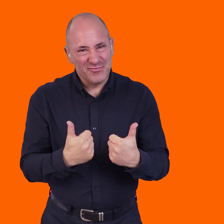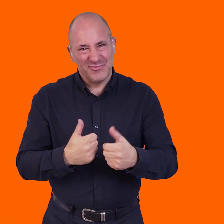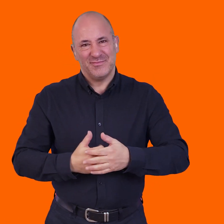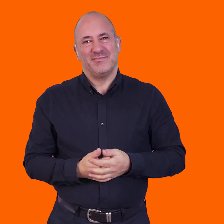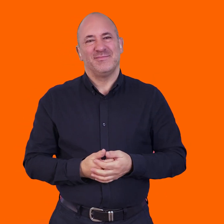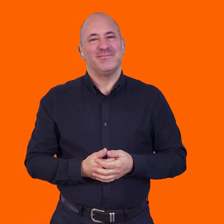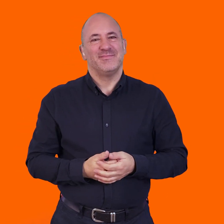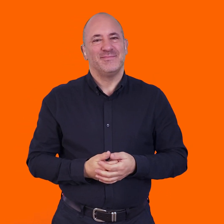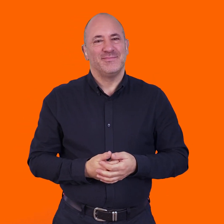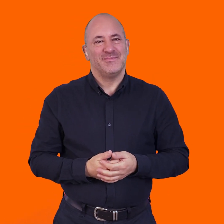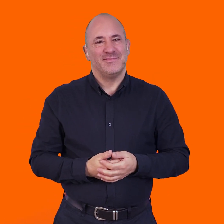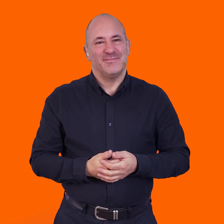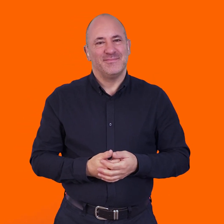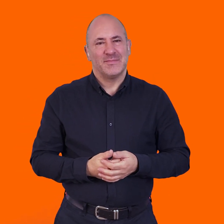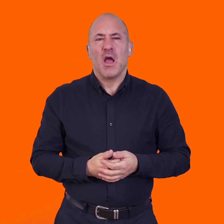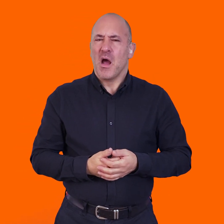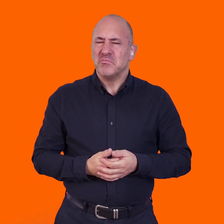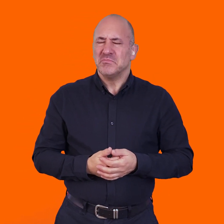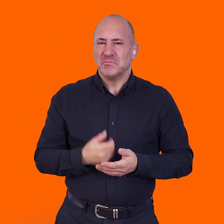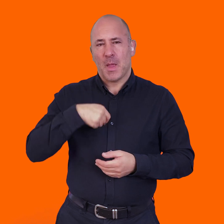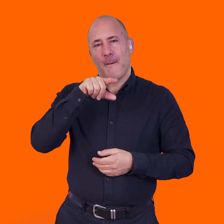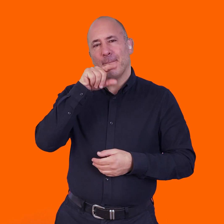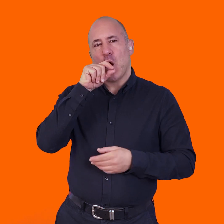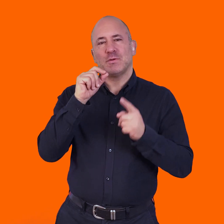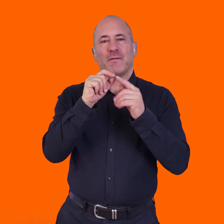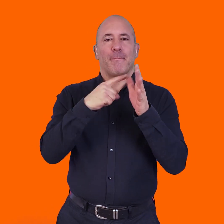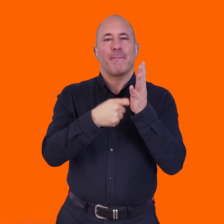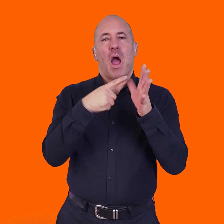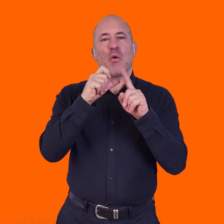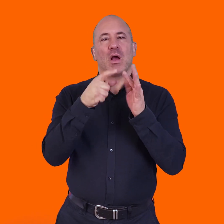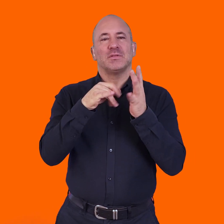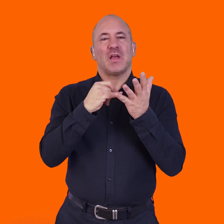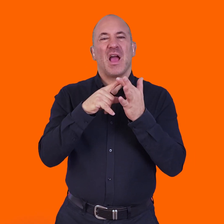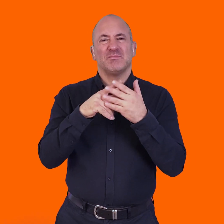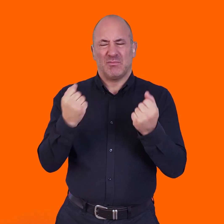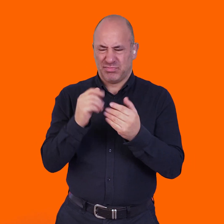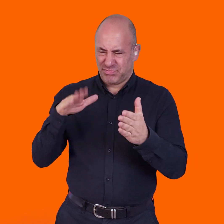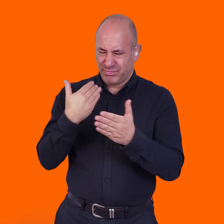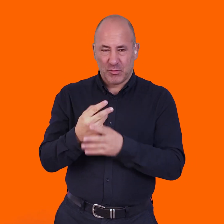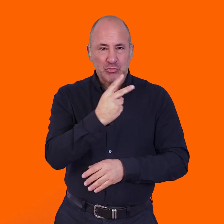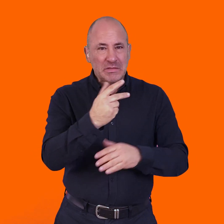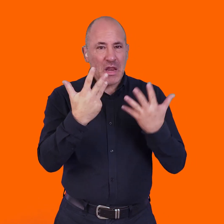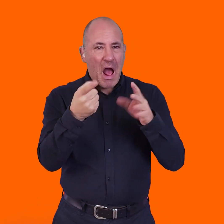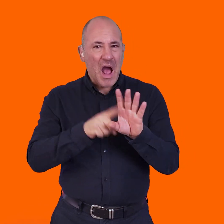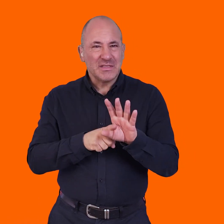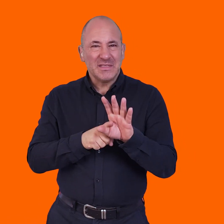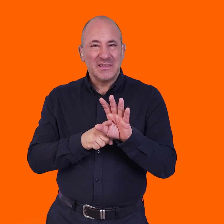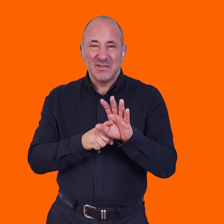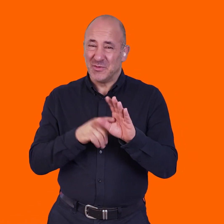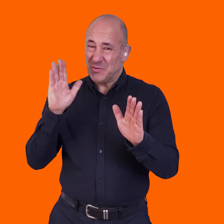and the kind of work that you make? Yeah, know, Birds of Paradise has been going for about 29 years now,